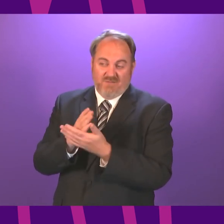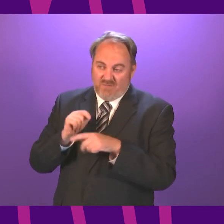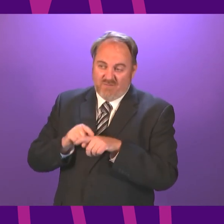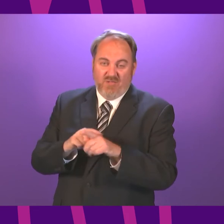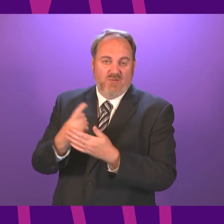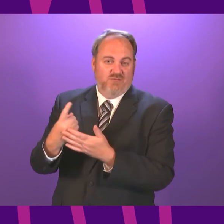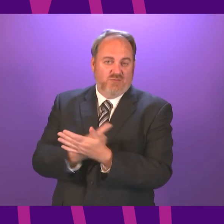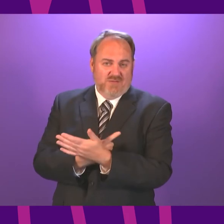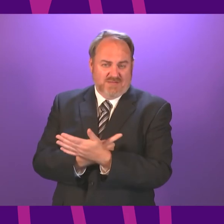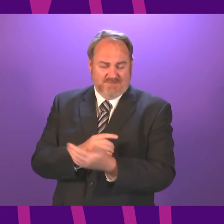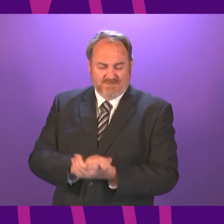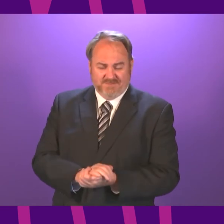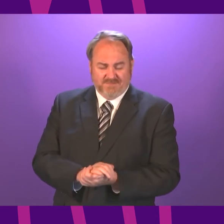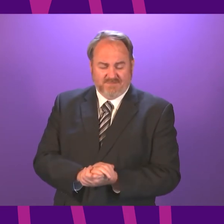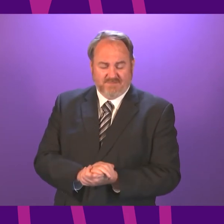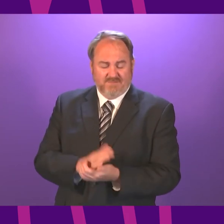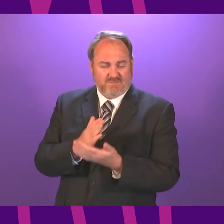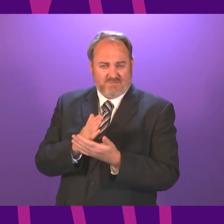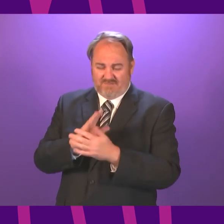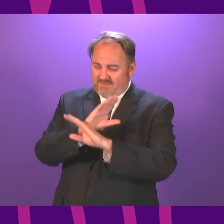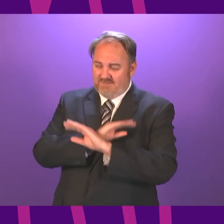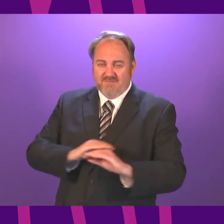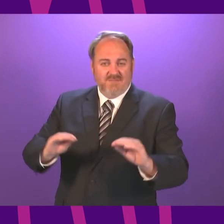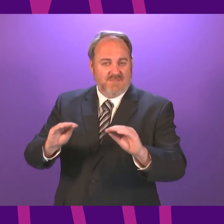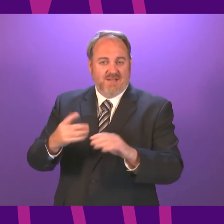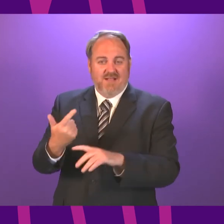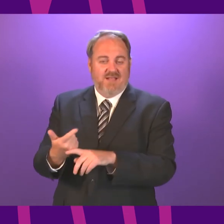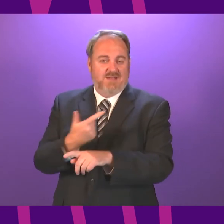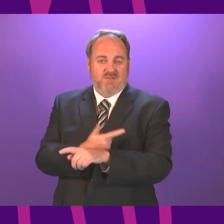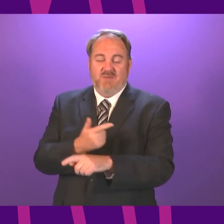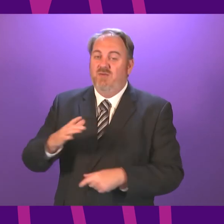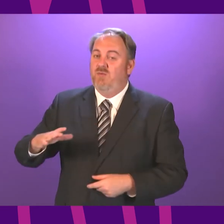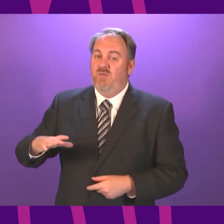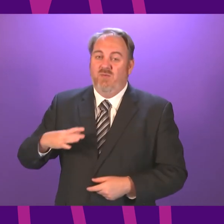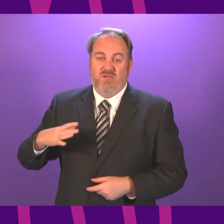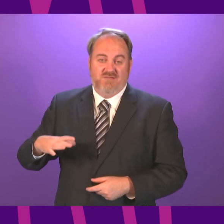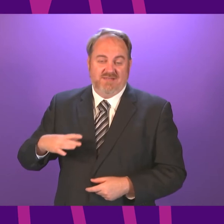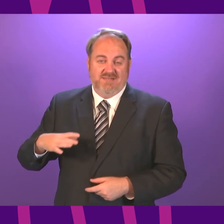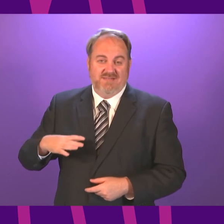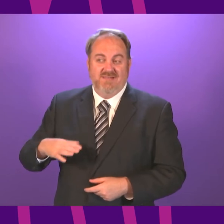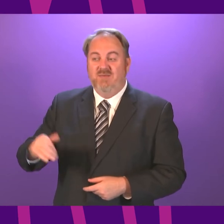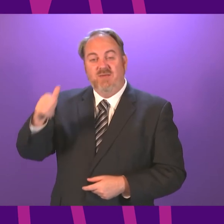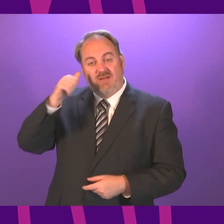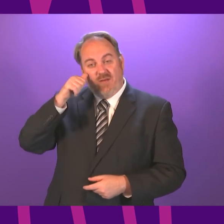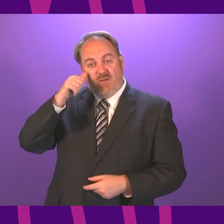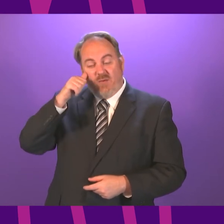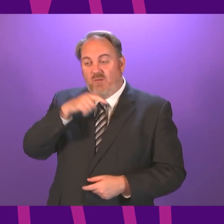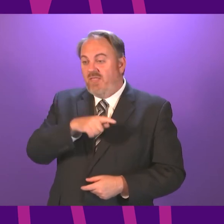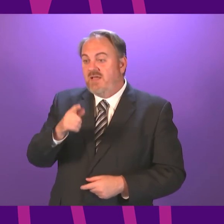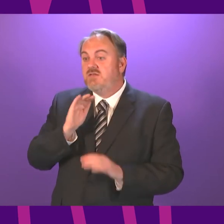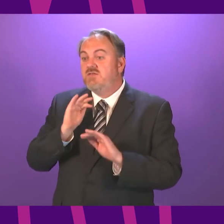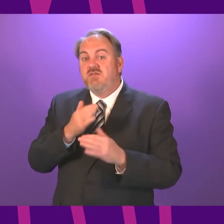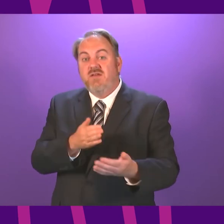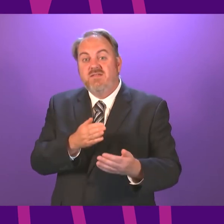issue I refer to, as I said last week, is not the case that services for adults with learning